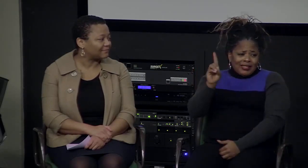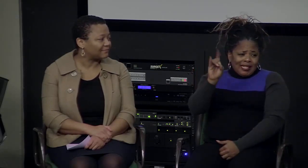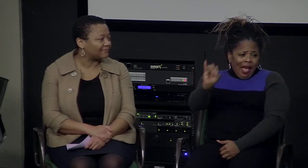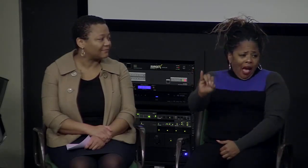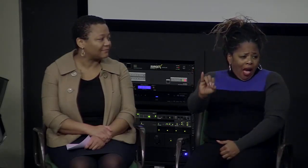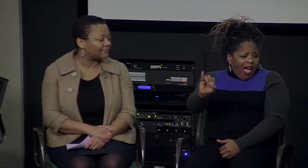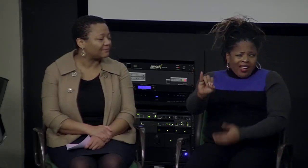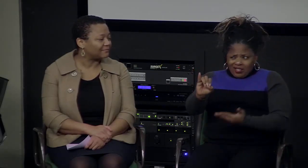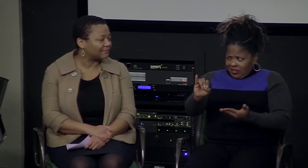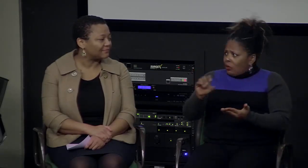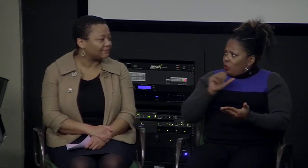we now,